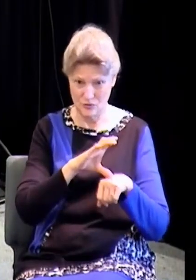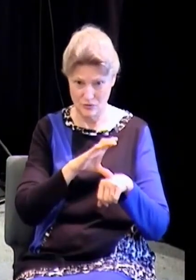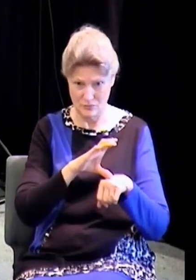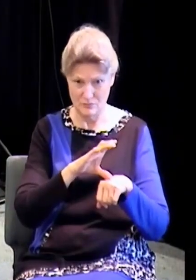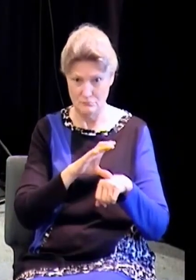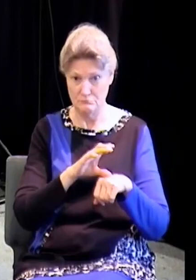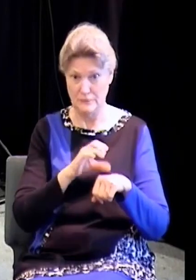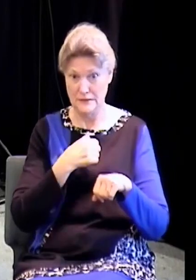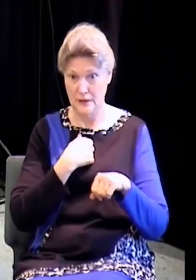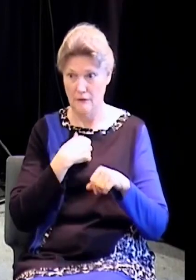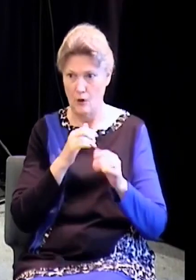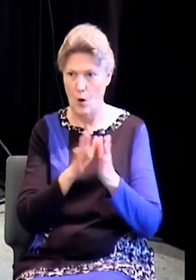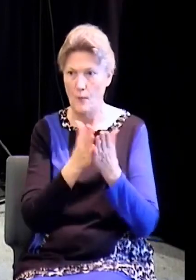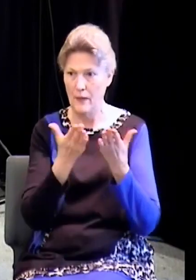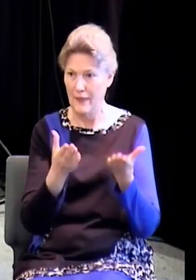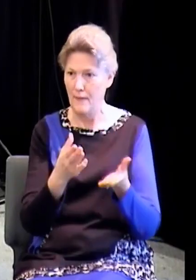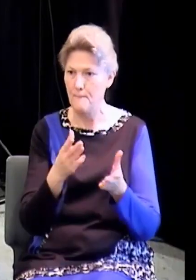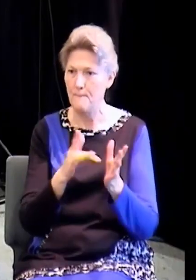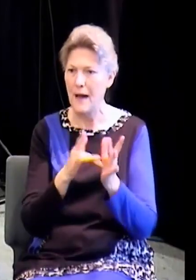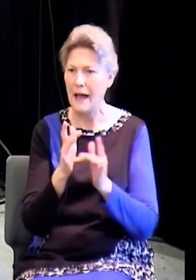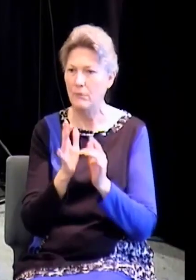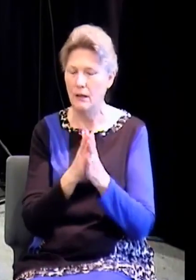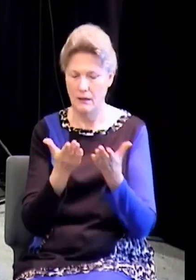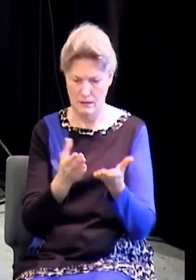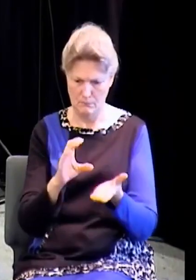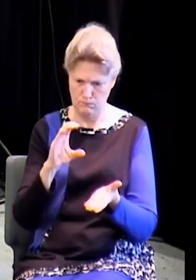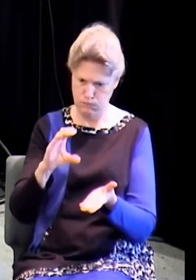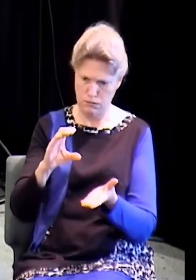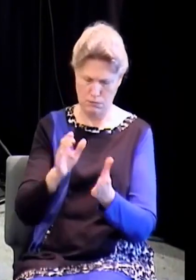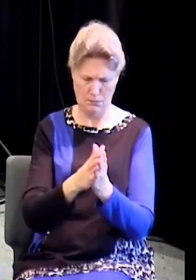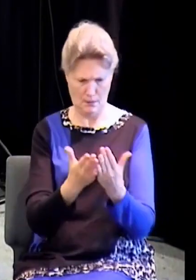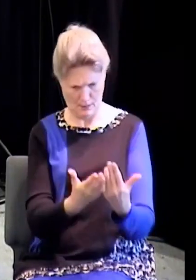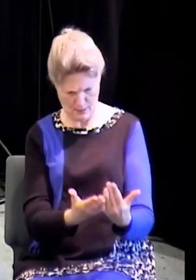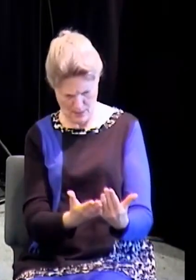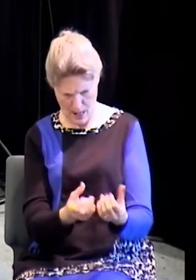I mean, and this is really small writing, so that's a lot of commandments.